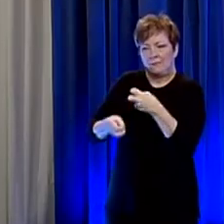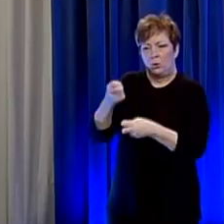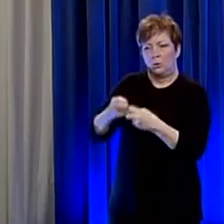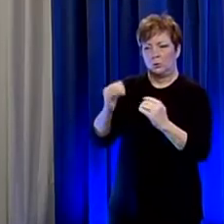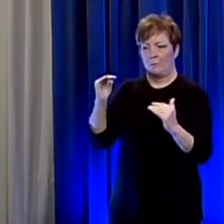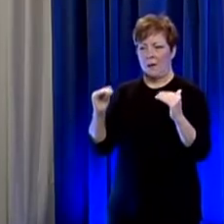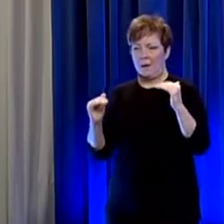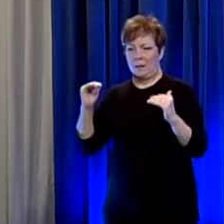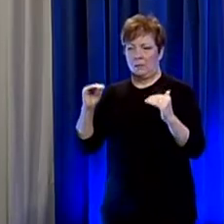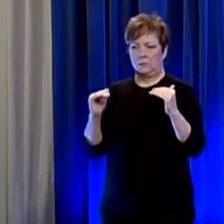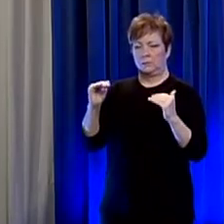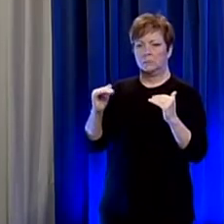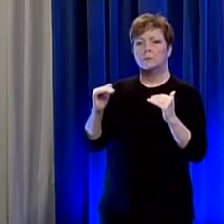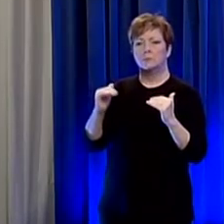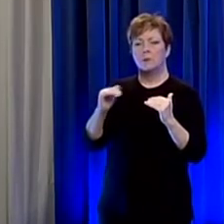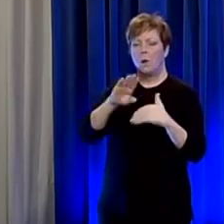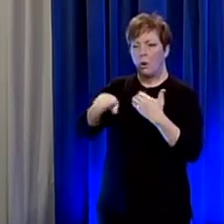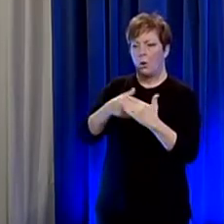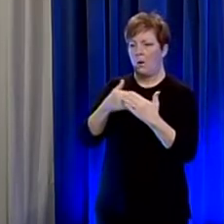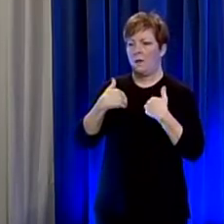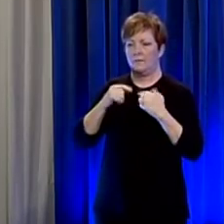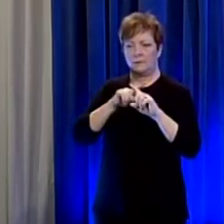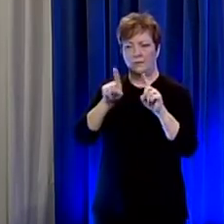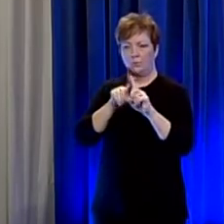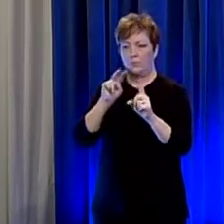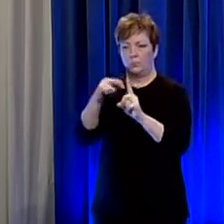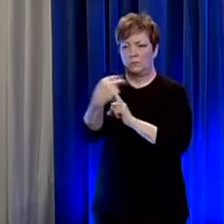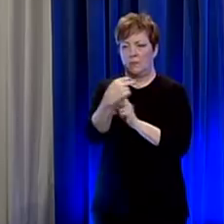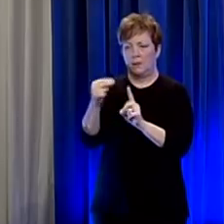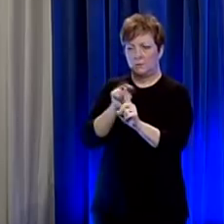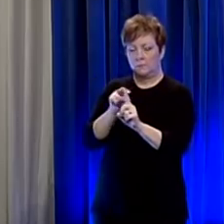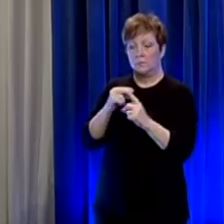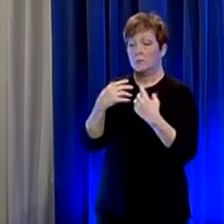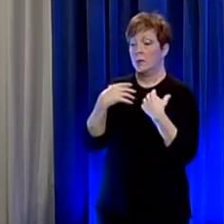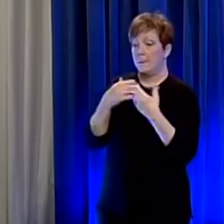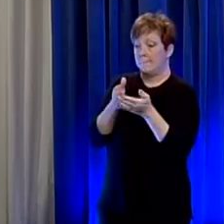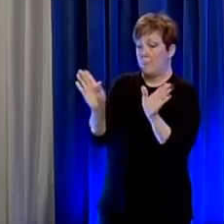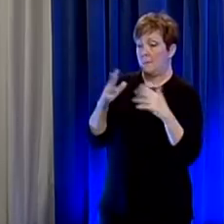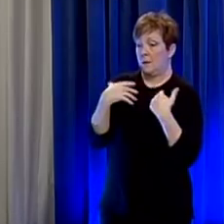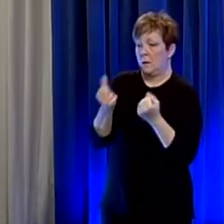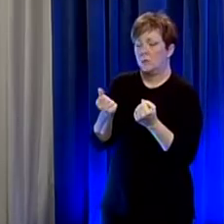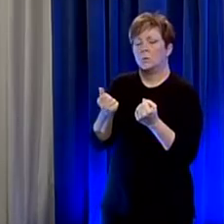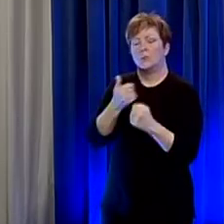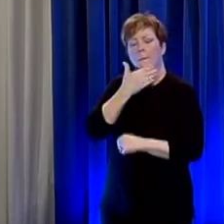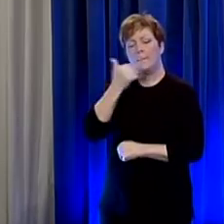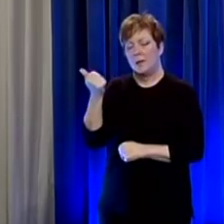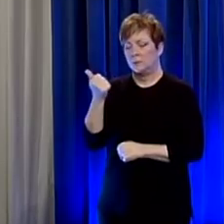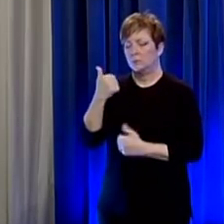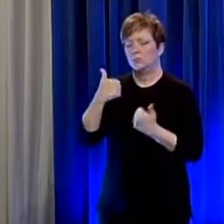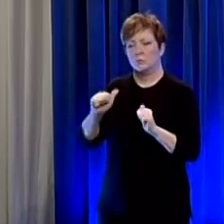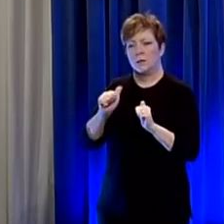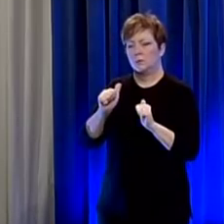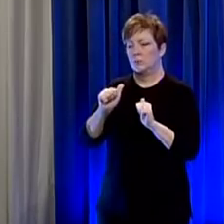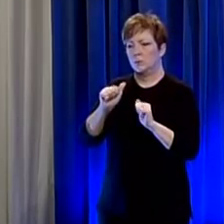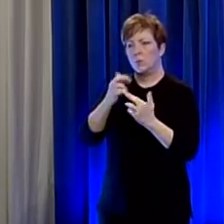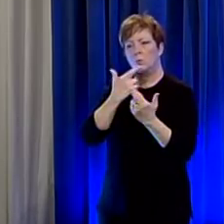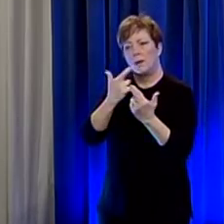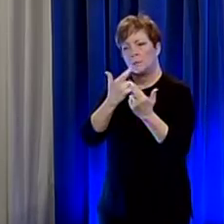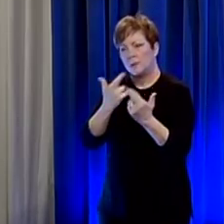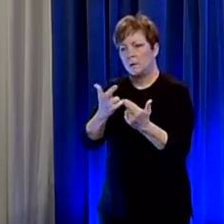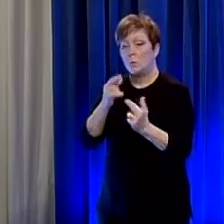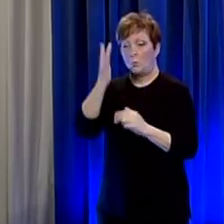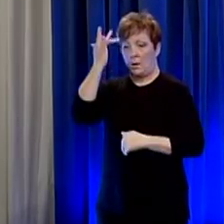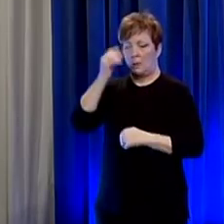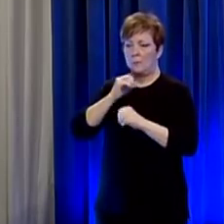us come at it from a different perspective in public health we are doing our very best to make recommendations to protect the health and safety of our state